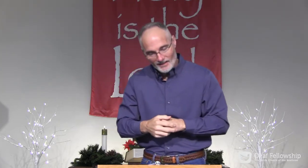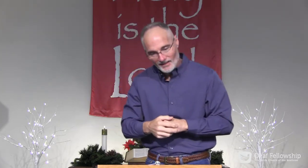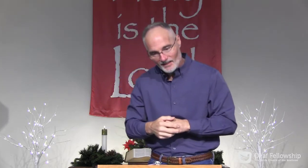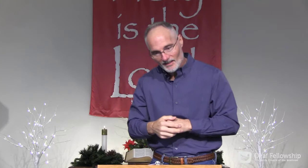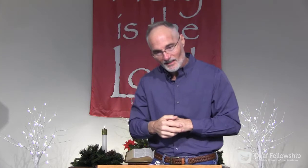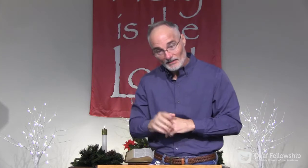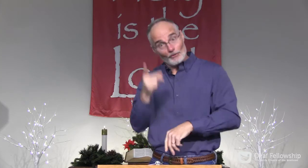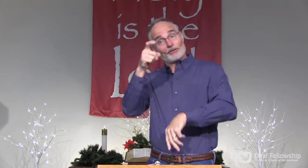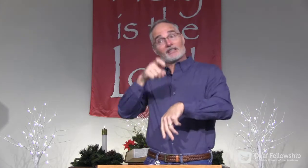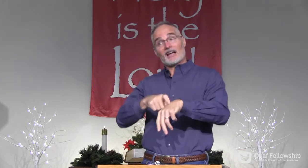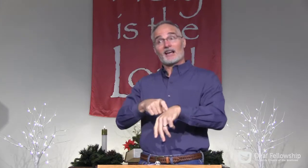needed Christmas.